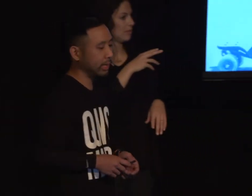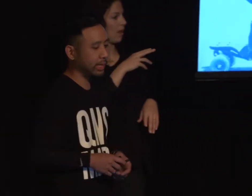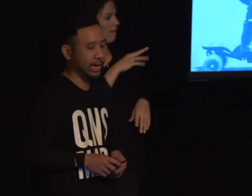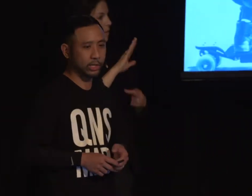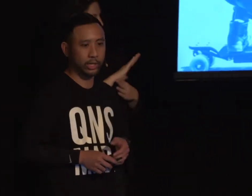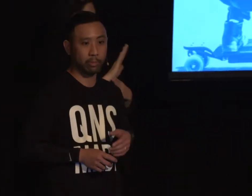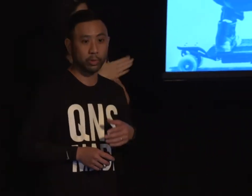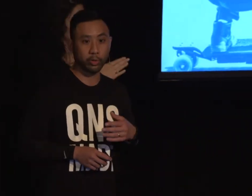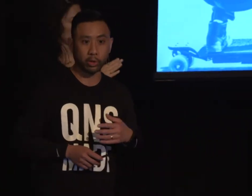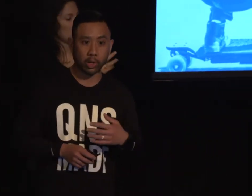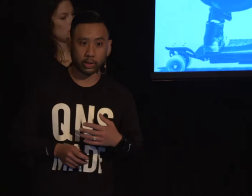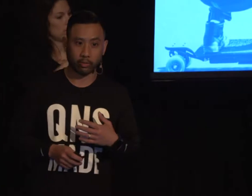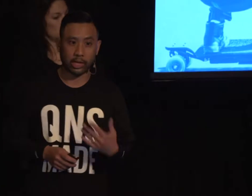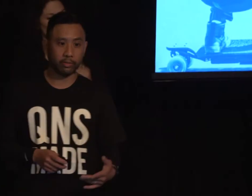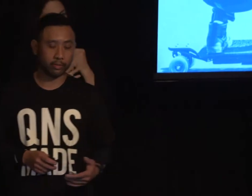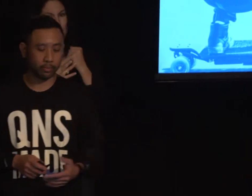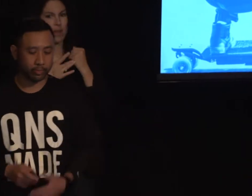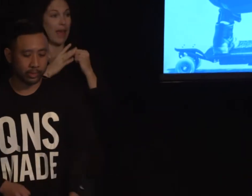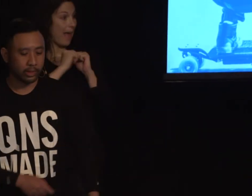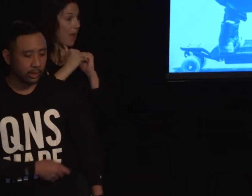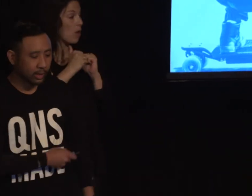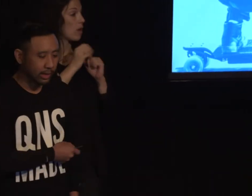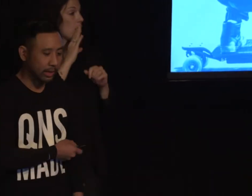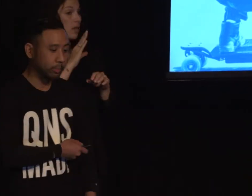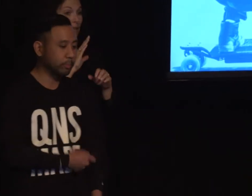up can actually improve your quality of life.